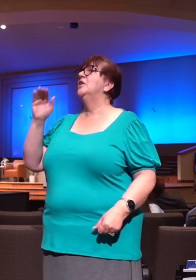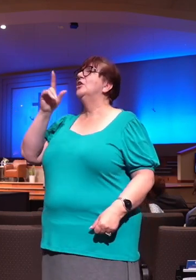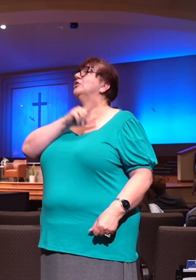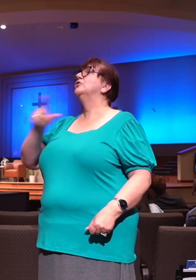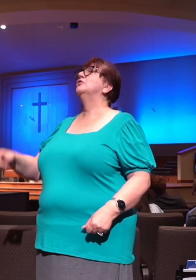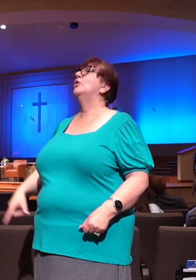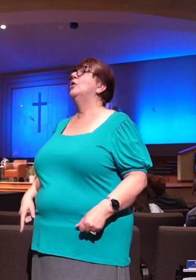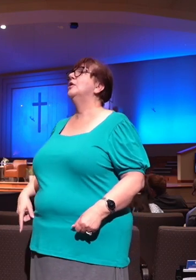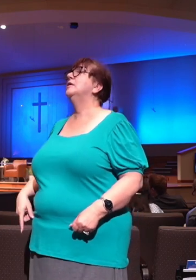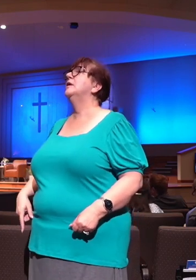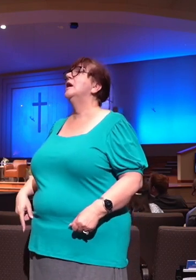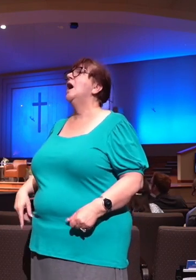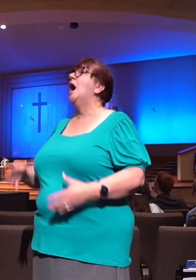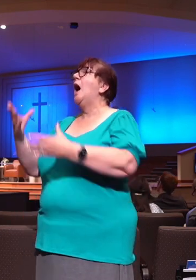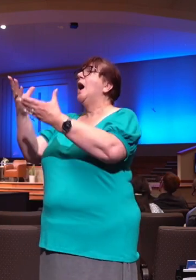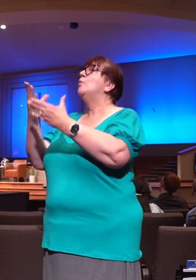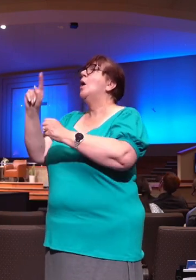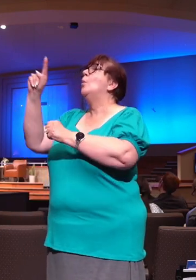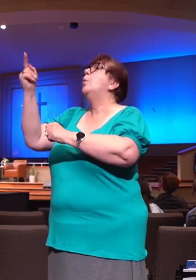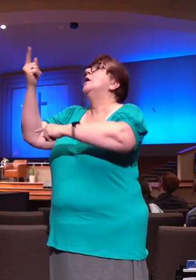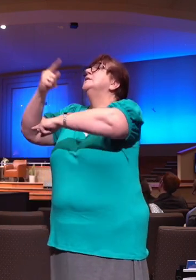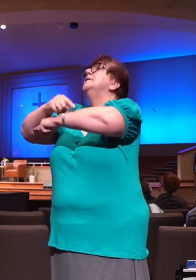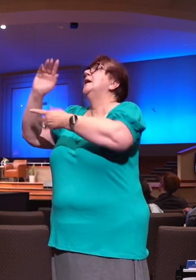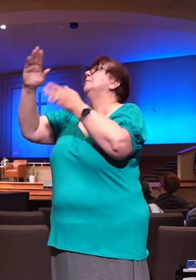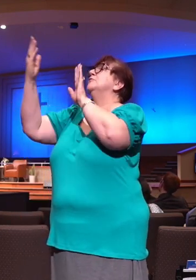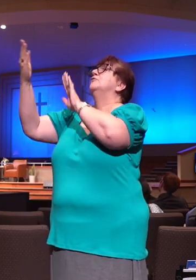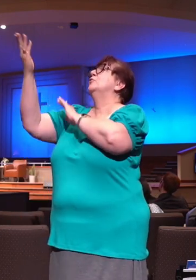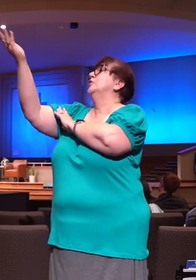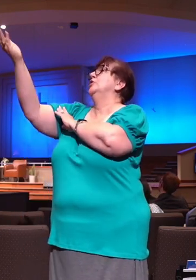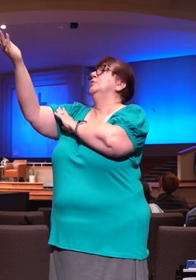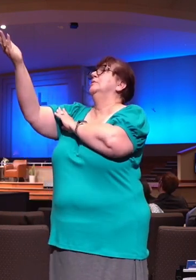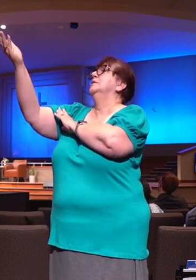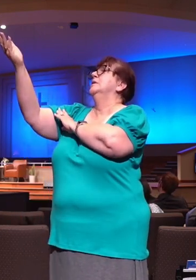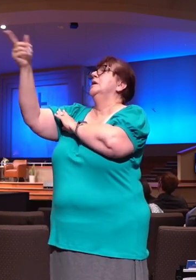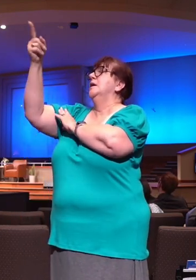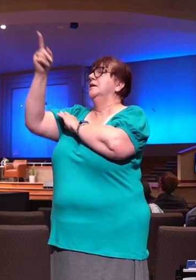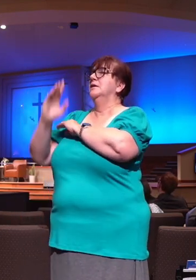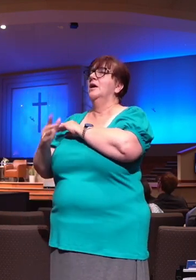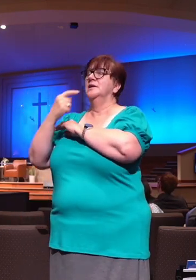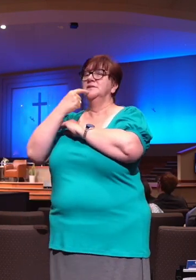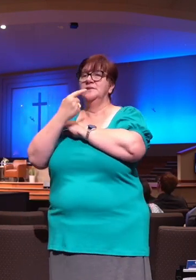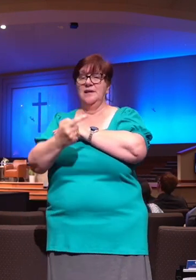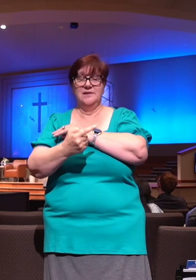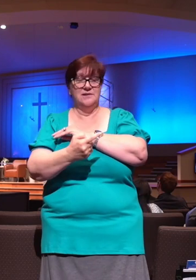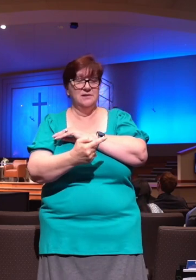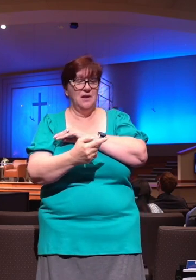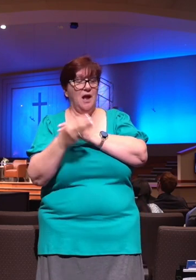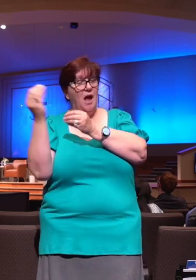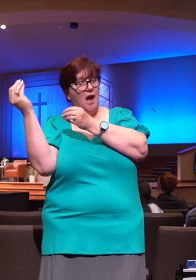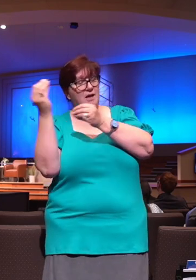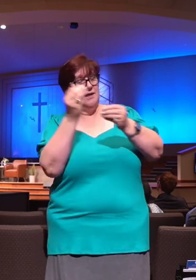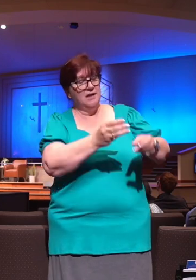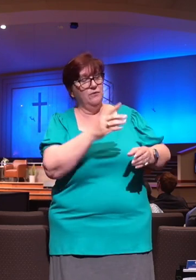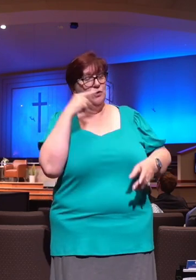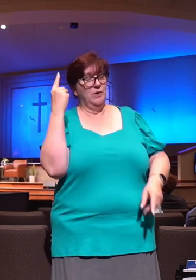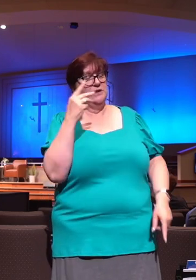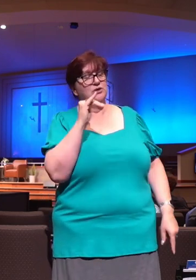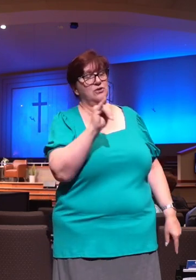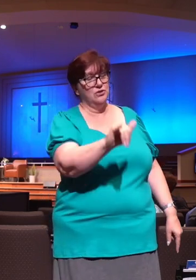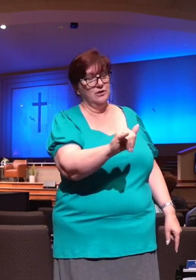And God says, I can do better than that. I'm going to give you an eternity. And I'm not going to leave you with that feeling that my brother and my dad had, like, we